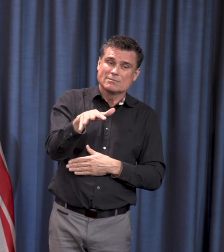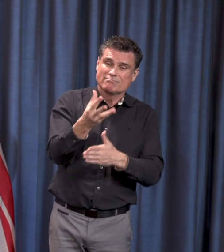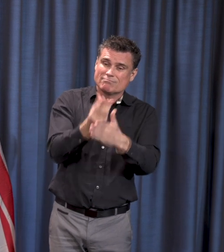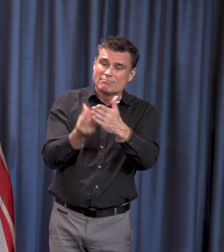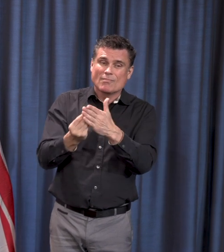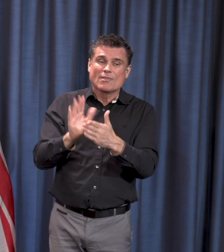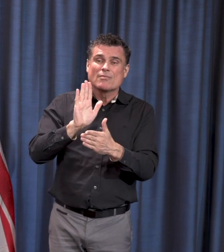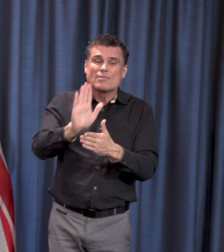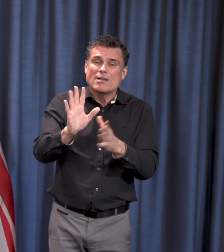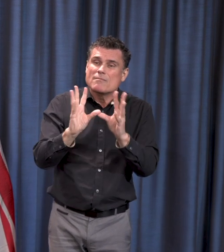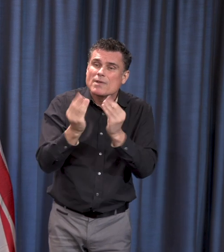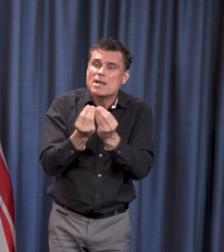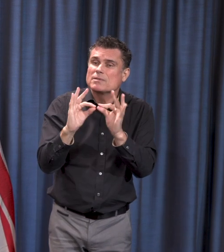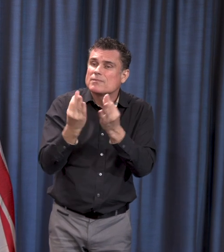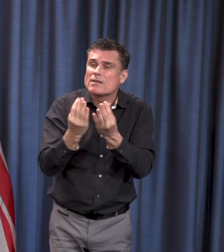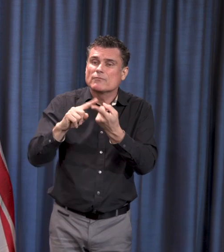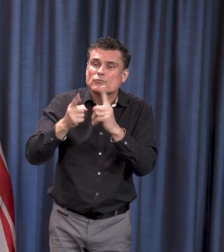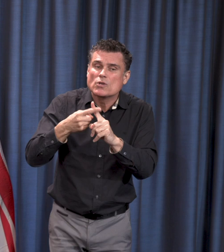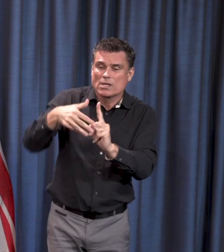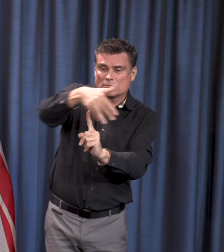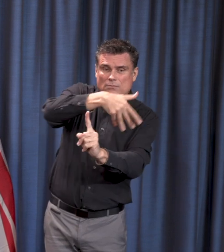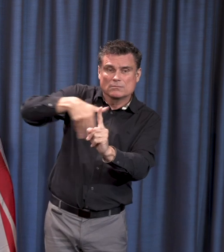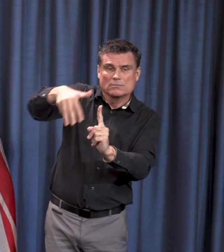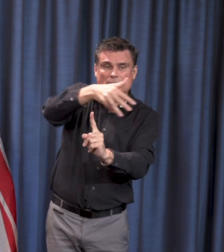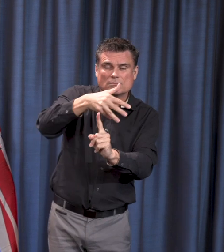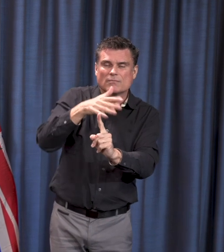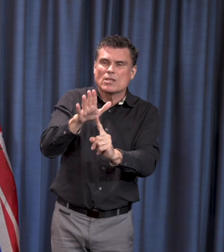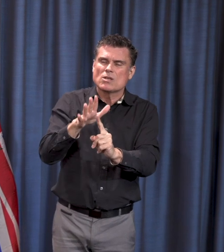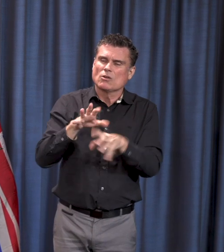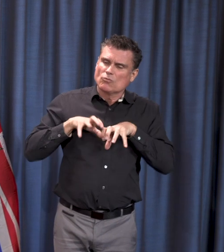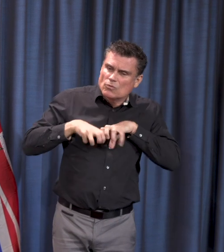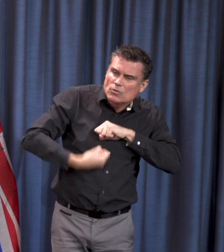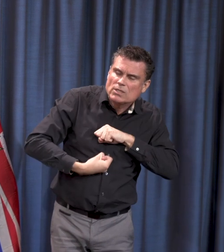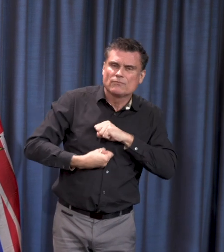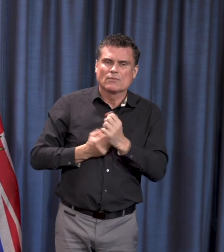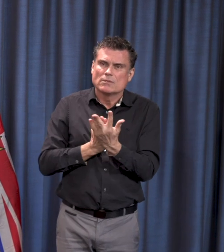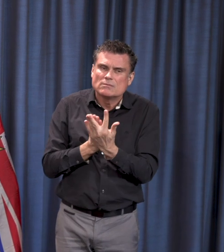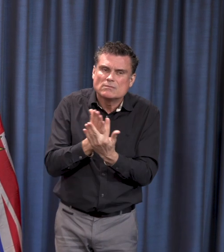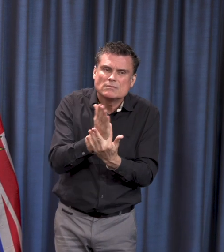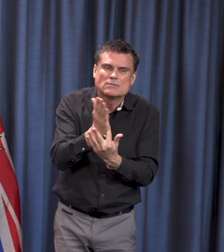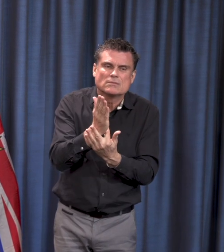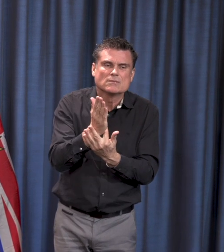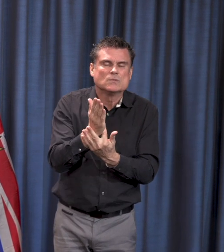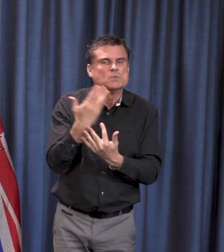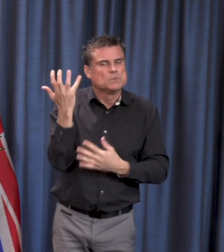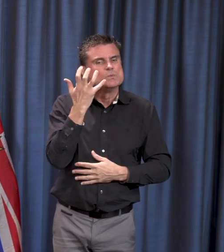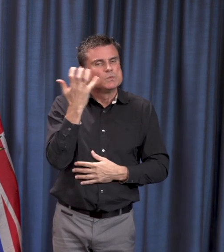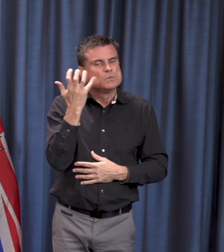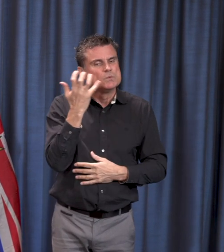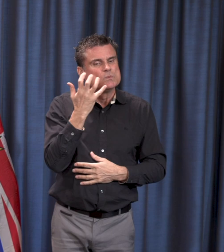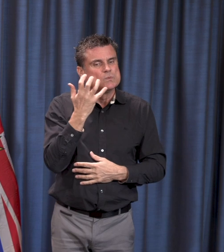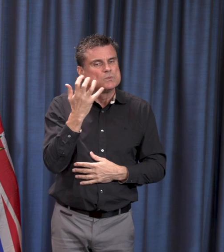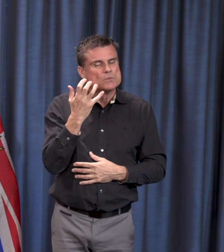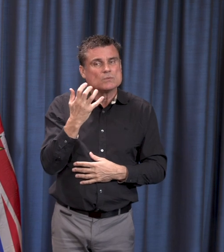ones. And you know, every day at the briefing, we report on numbers, but let's not lose sight of the truth that we're speaking about people. They're